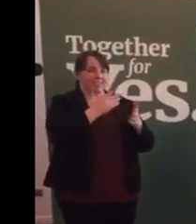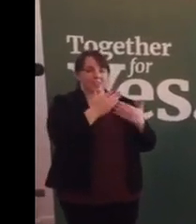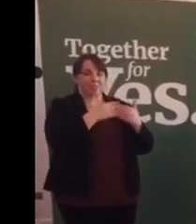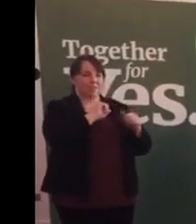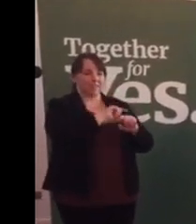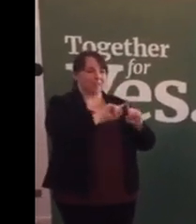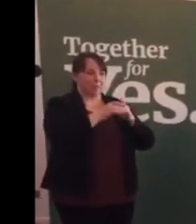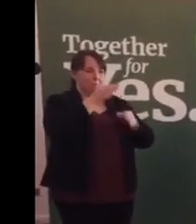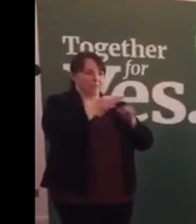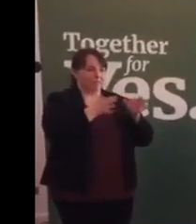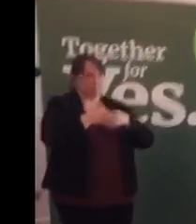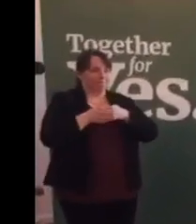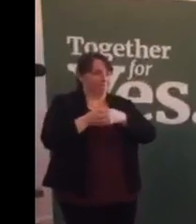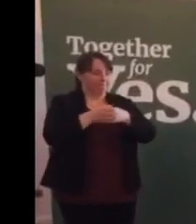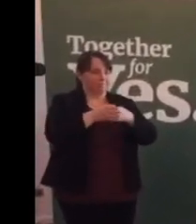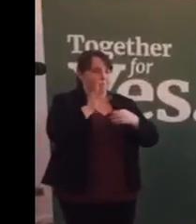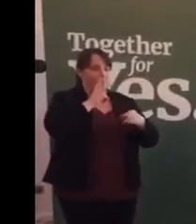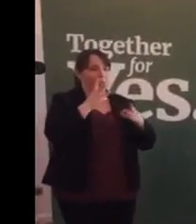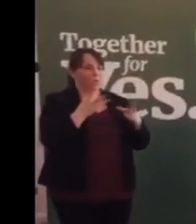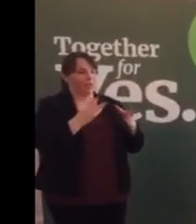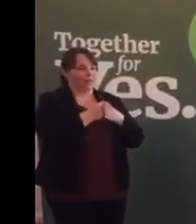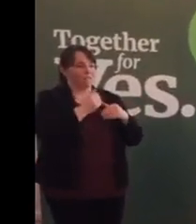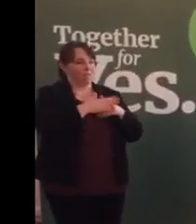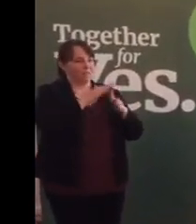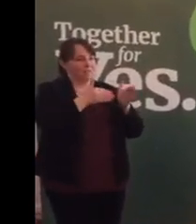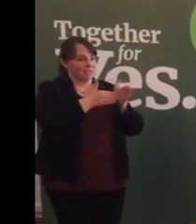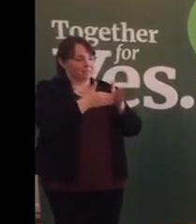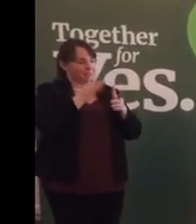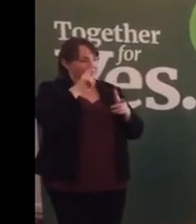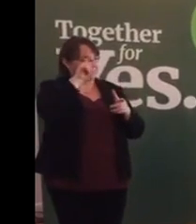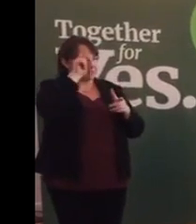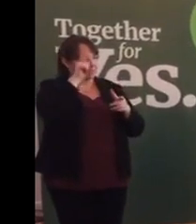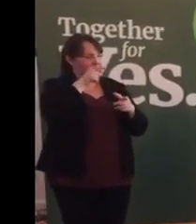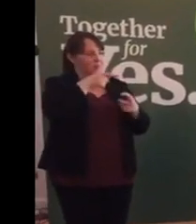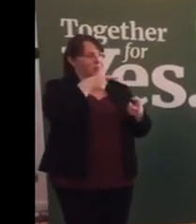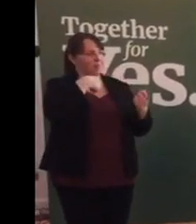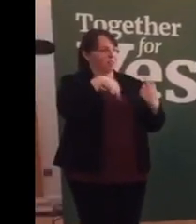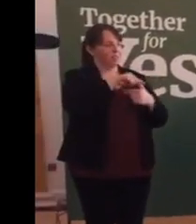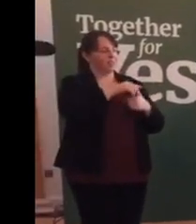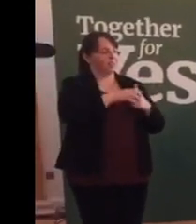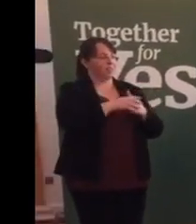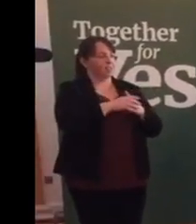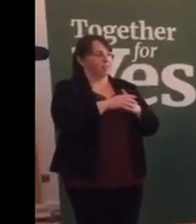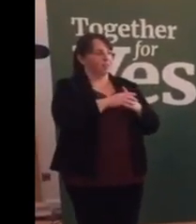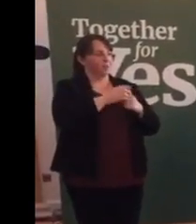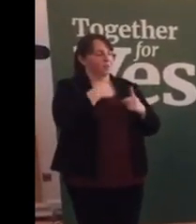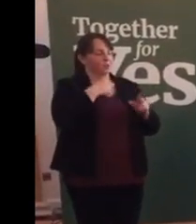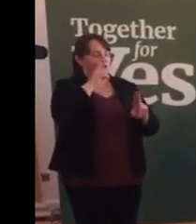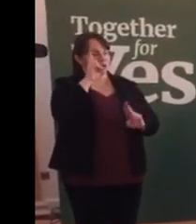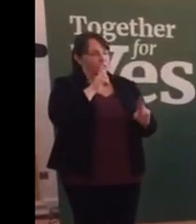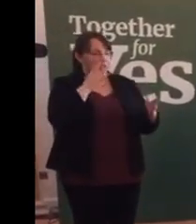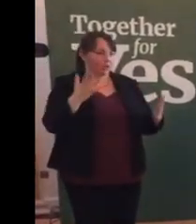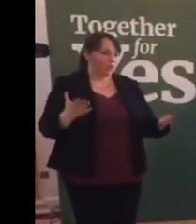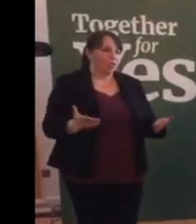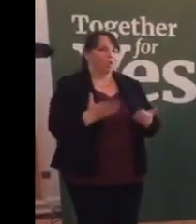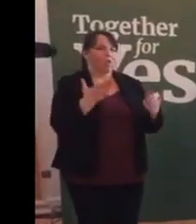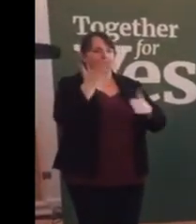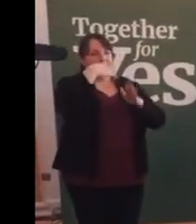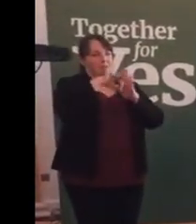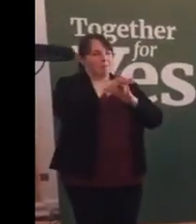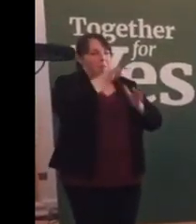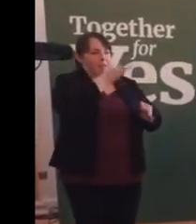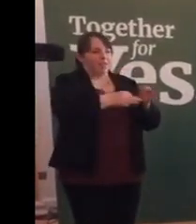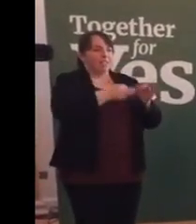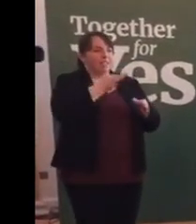parties. So that I think we are, you know, we should encourage them and